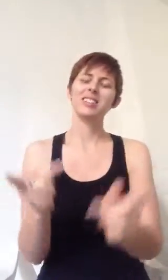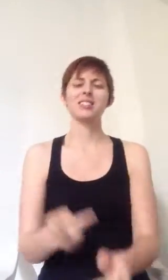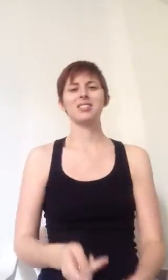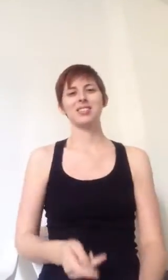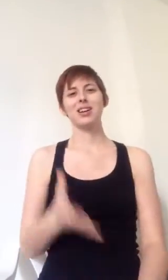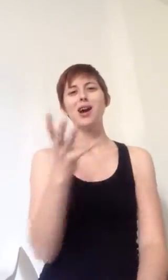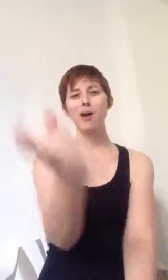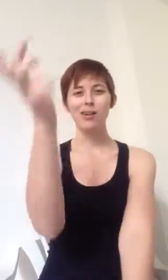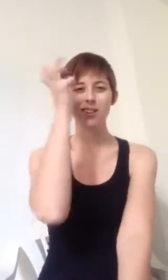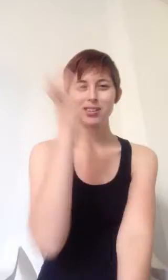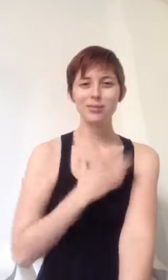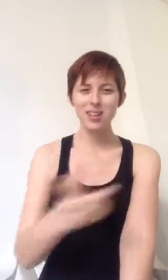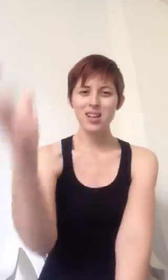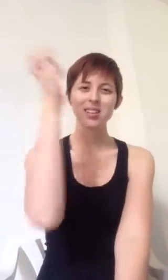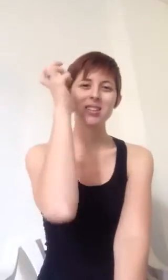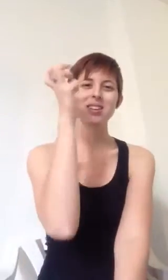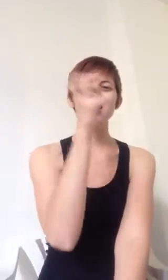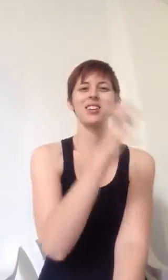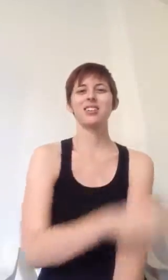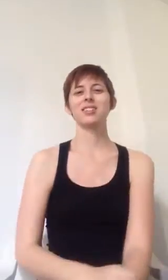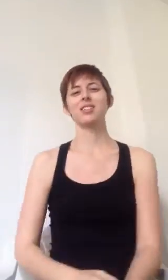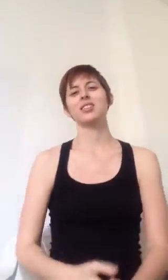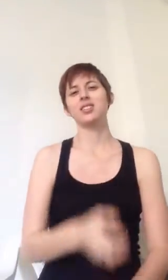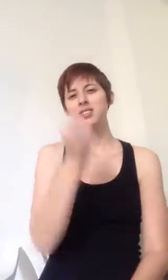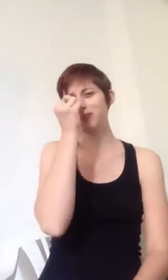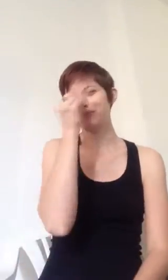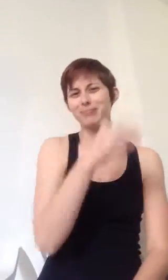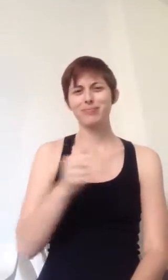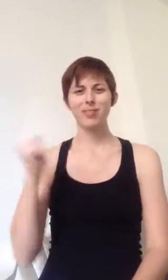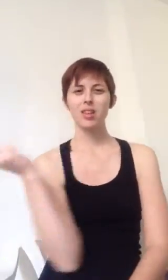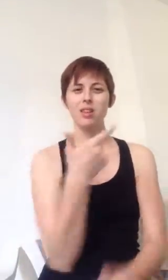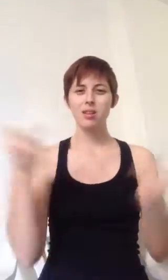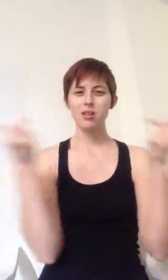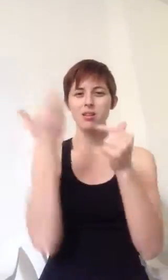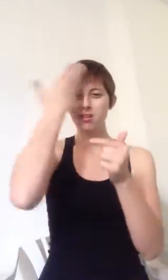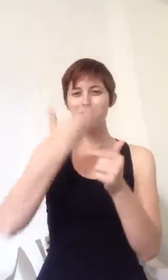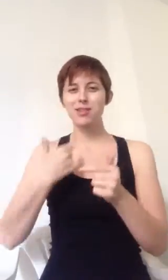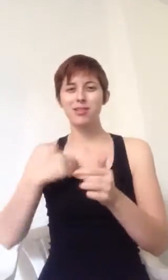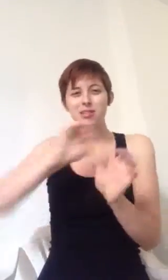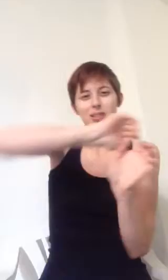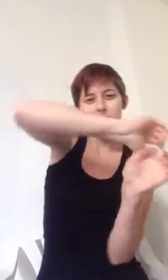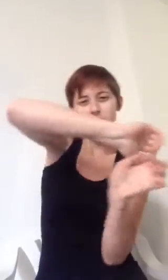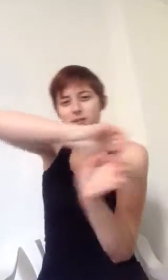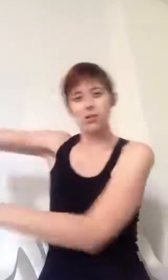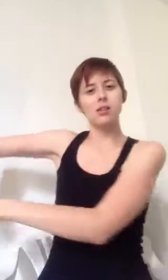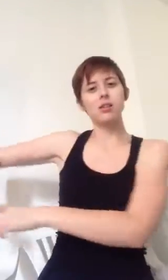I wanna hear my sound, don't care about all the pain in front of me